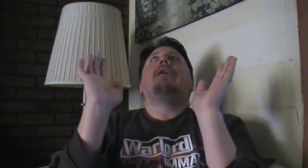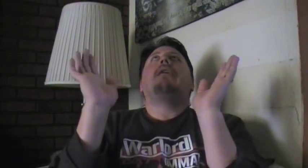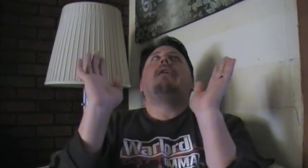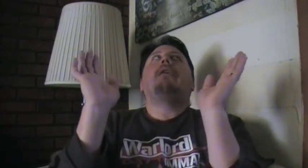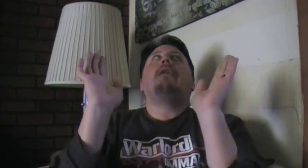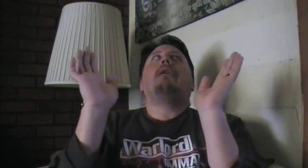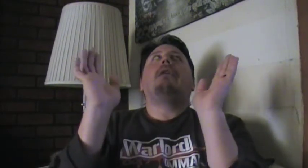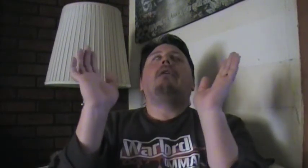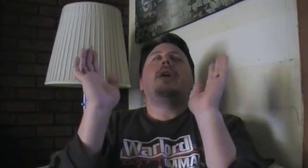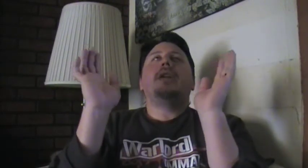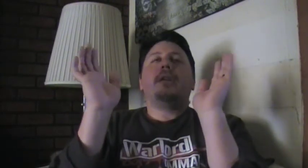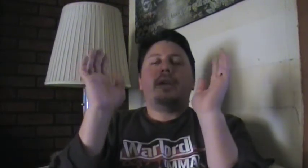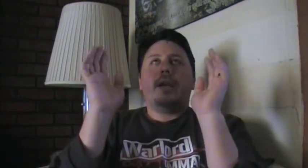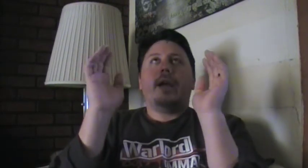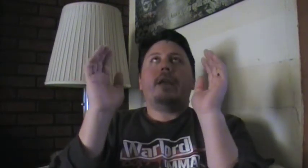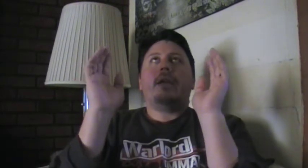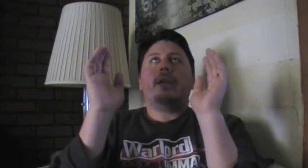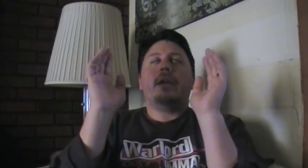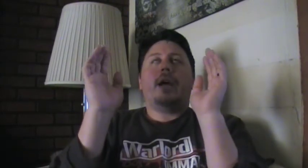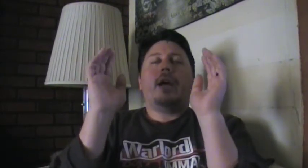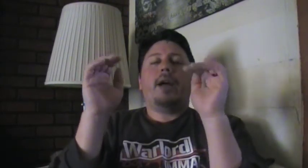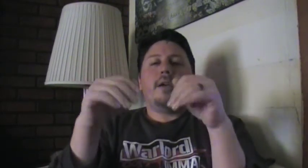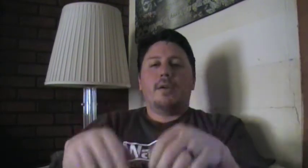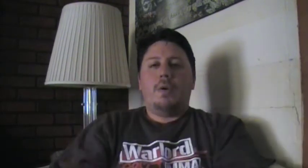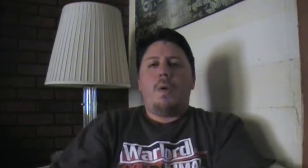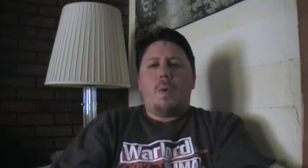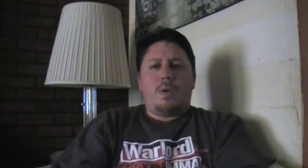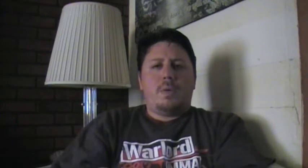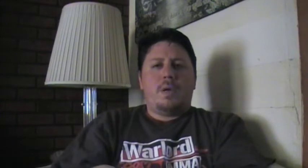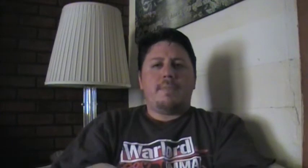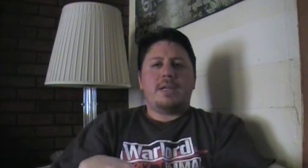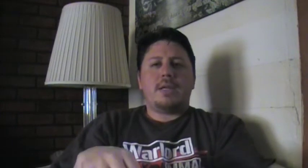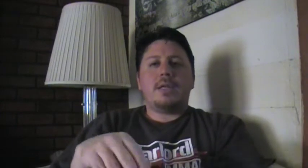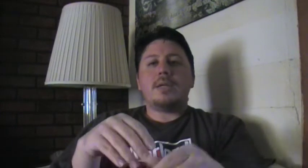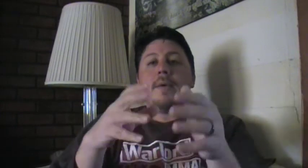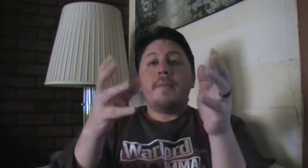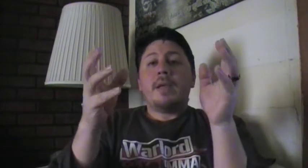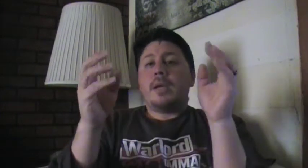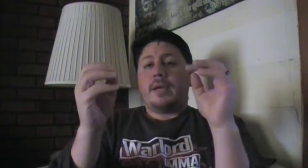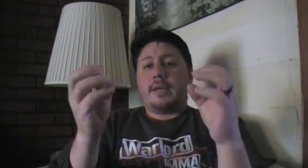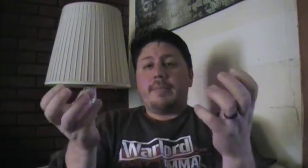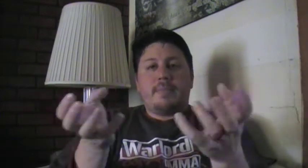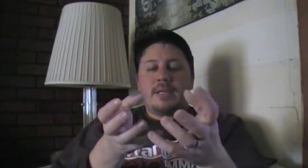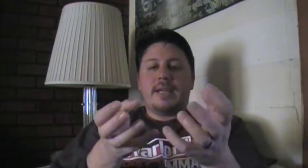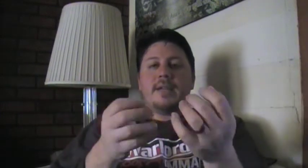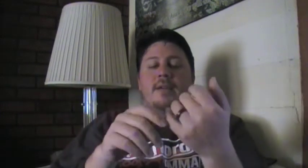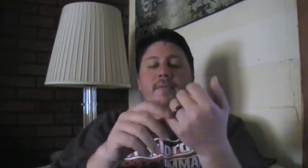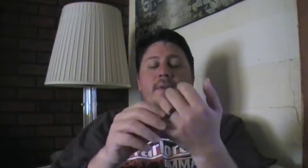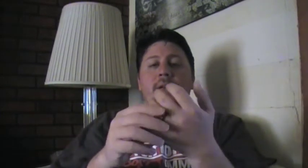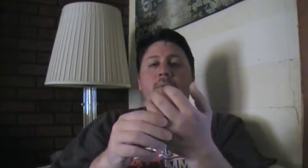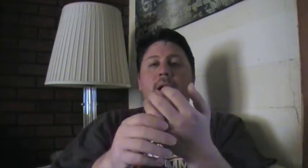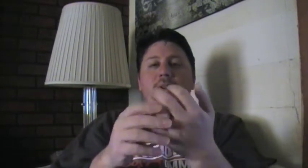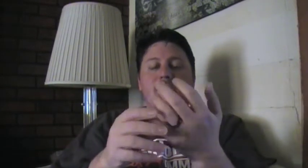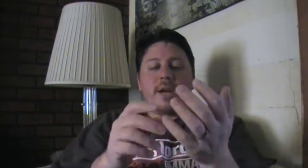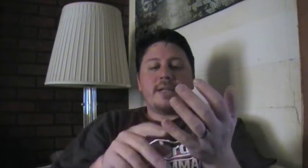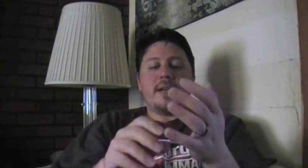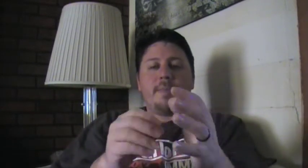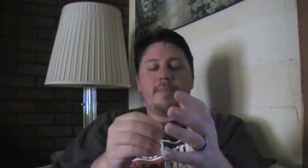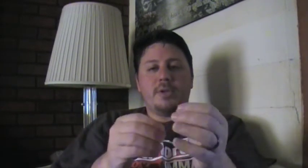Oh, I didn't – I got hit in the eye. Oh, you hit my testes. See, and what I try to tell people is